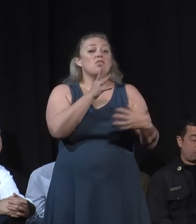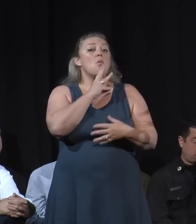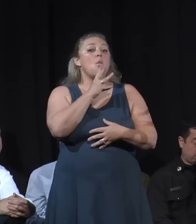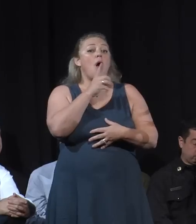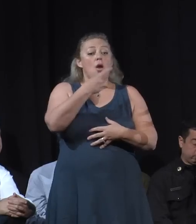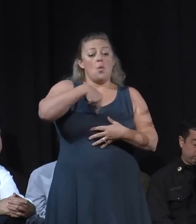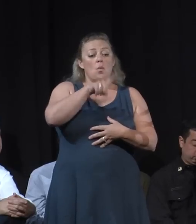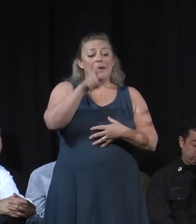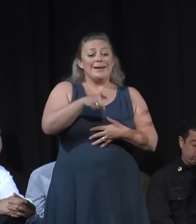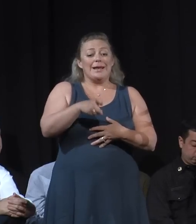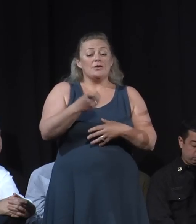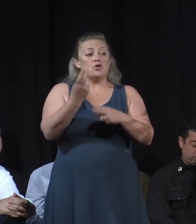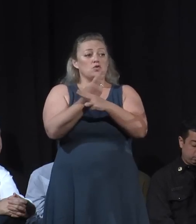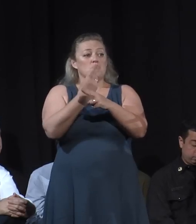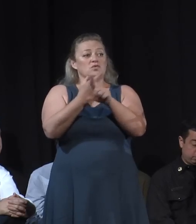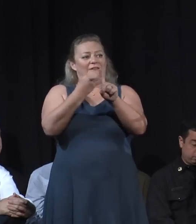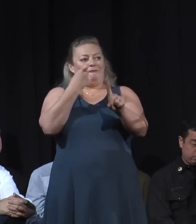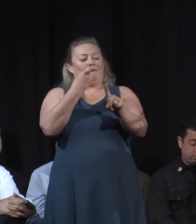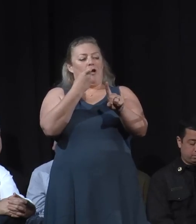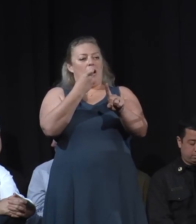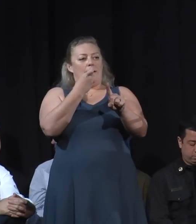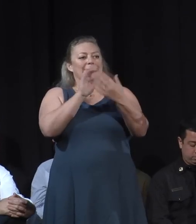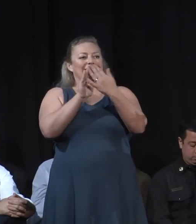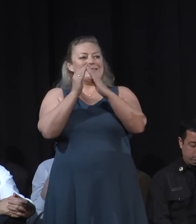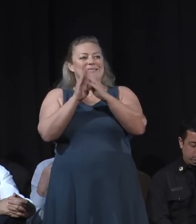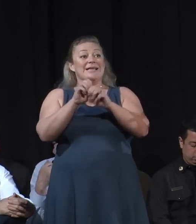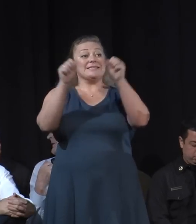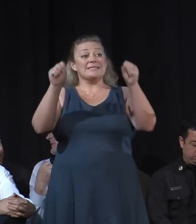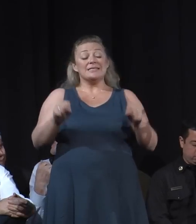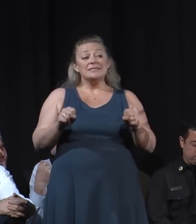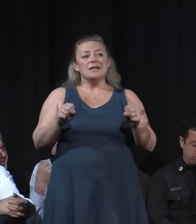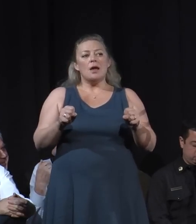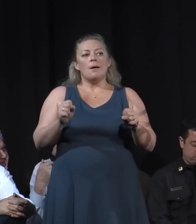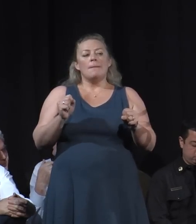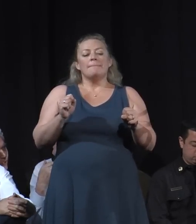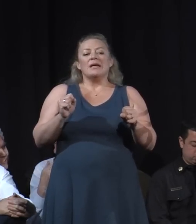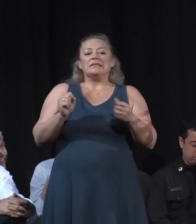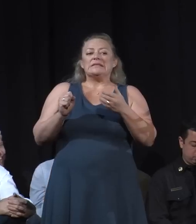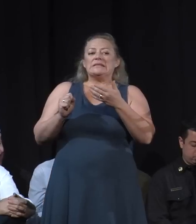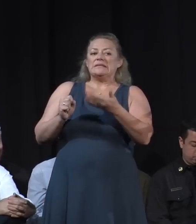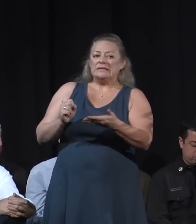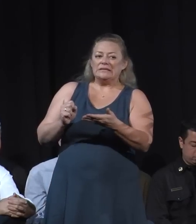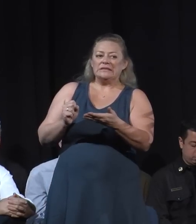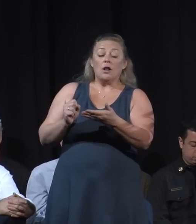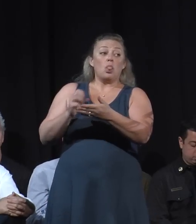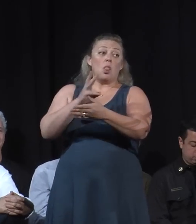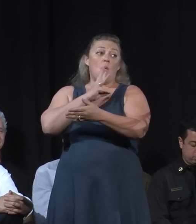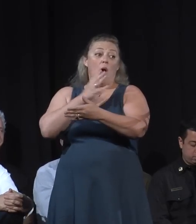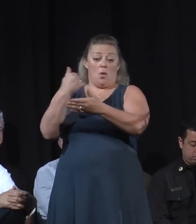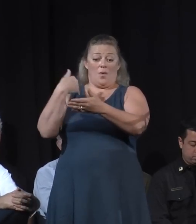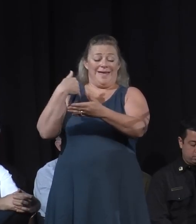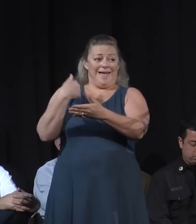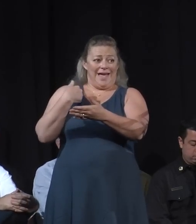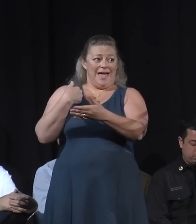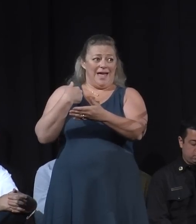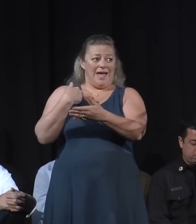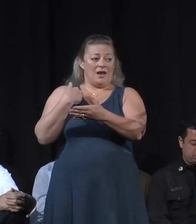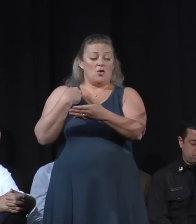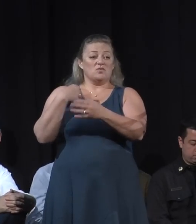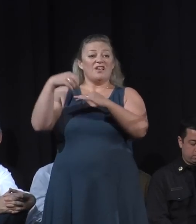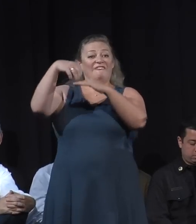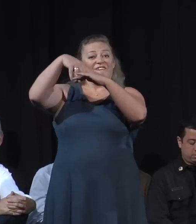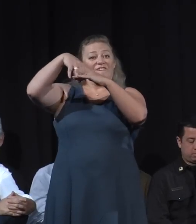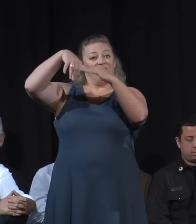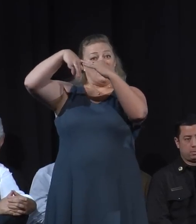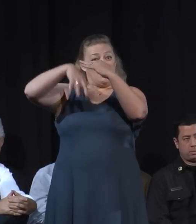that was filtered yet not disinfected. Therefore, we instituted for health safety purposes with the